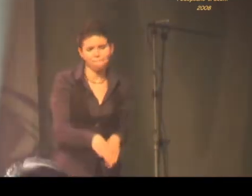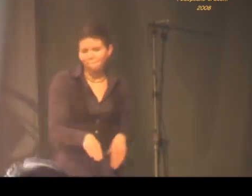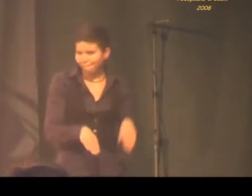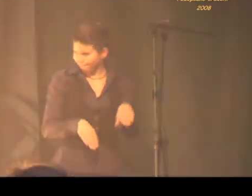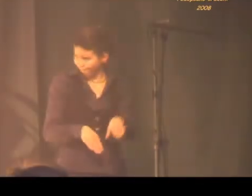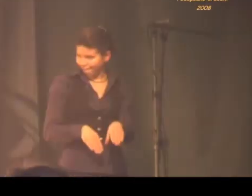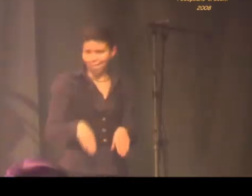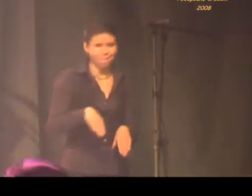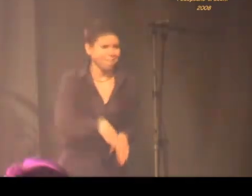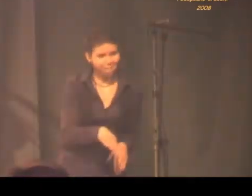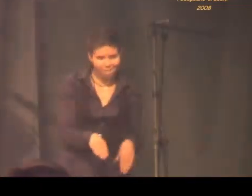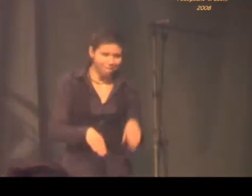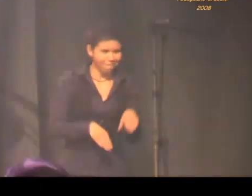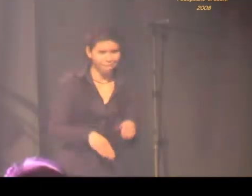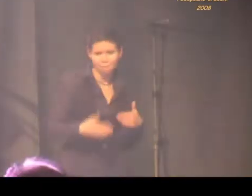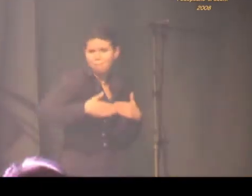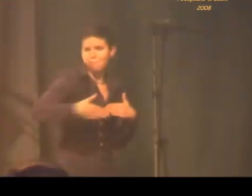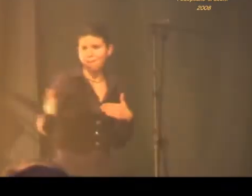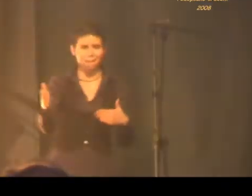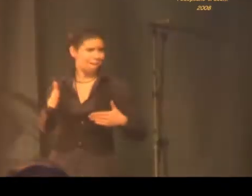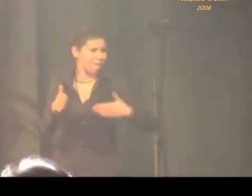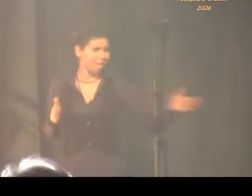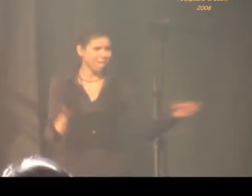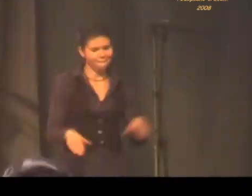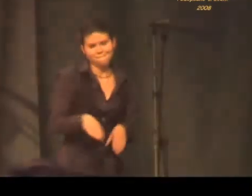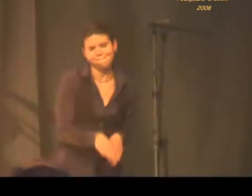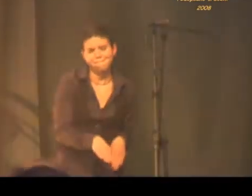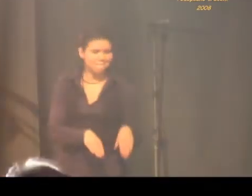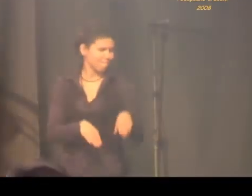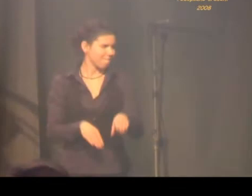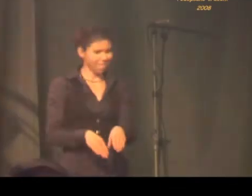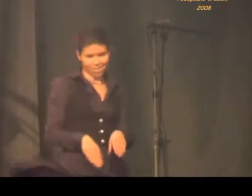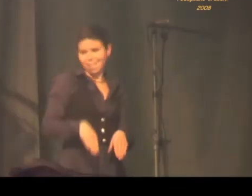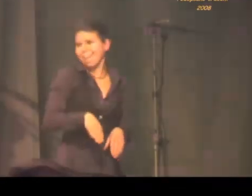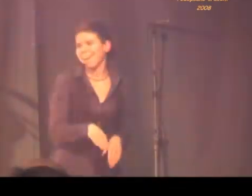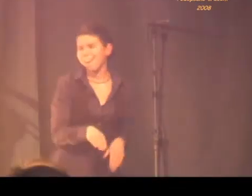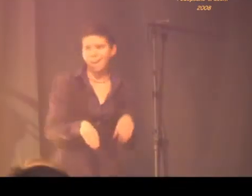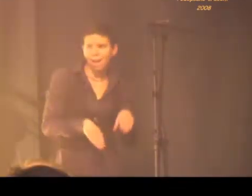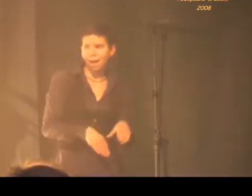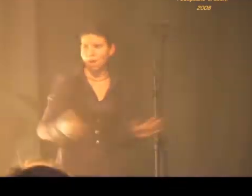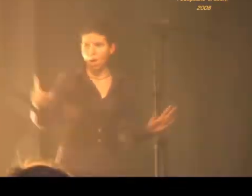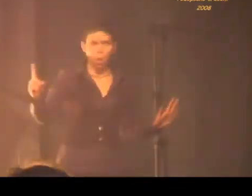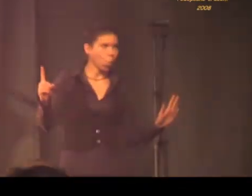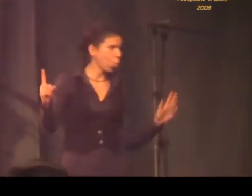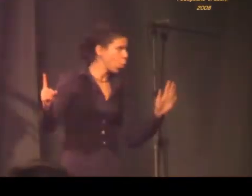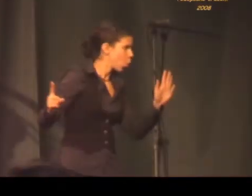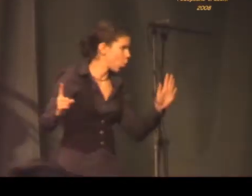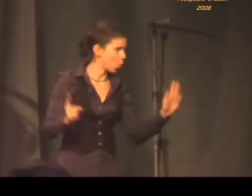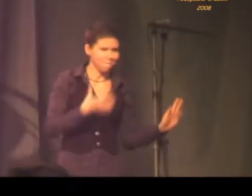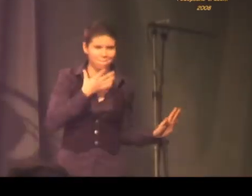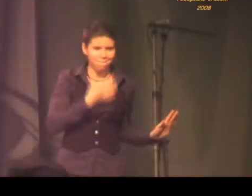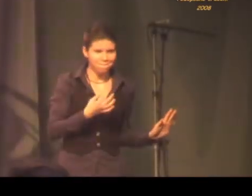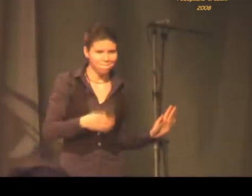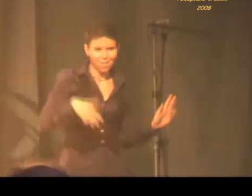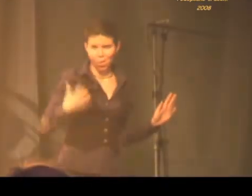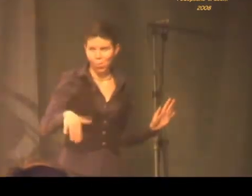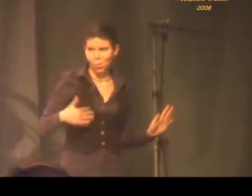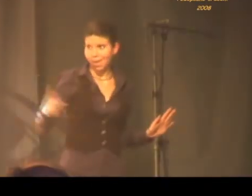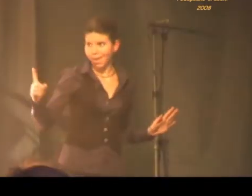do, I hear your name, and I have a flame, a flame, with